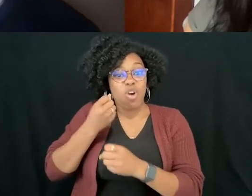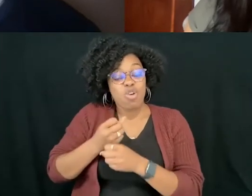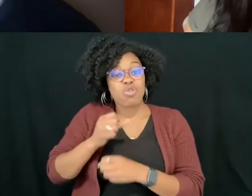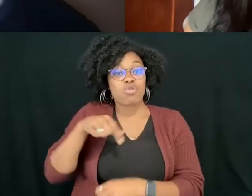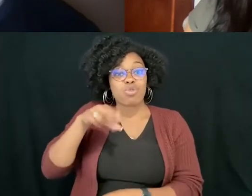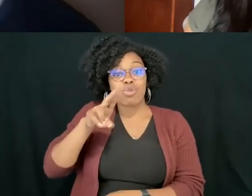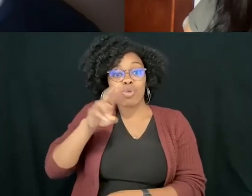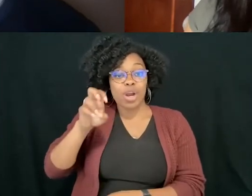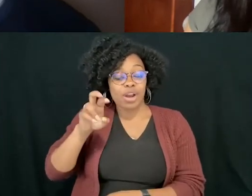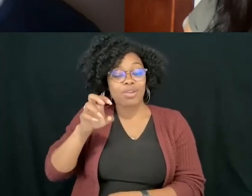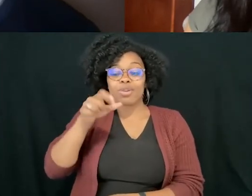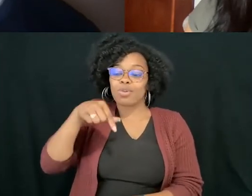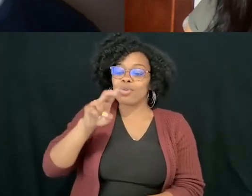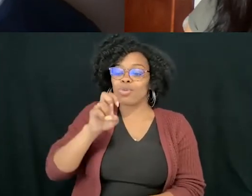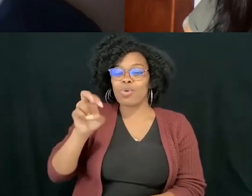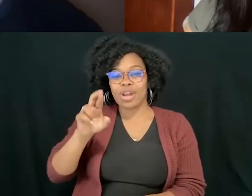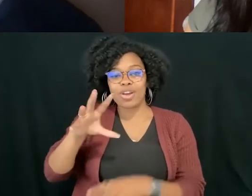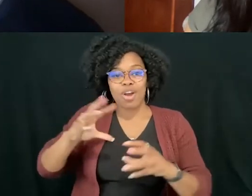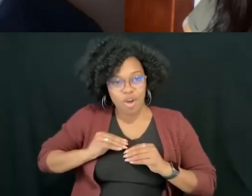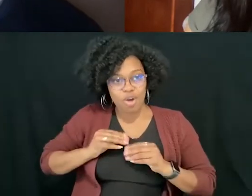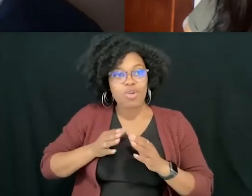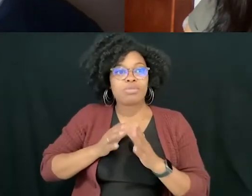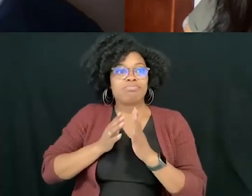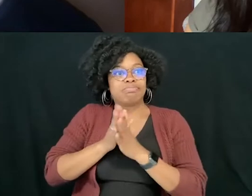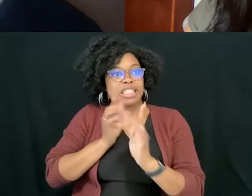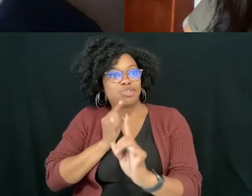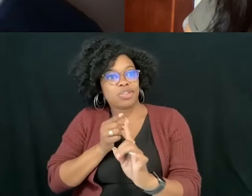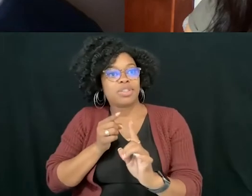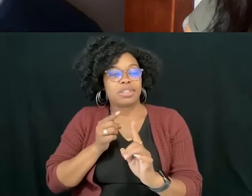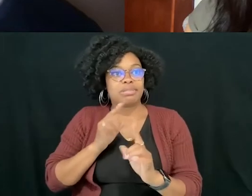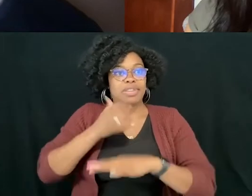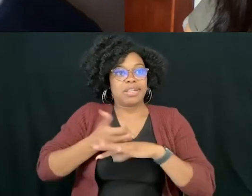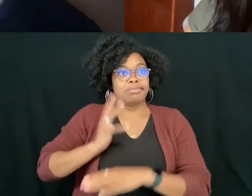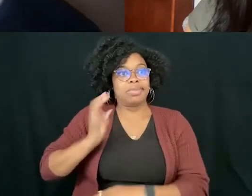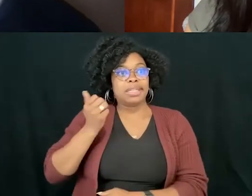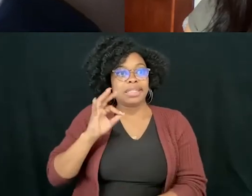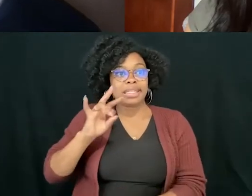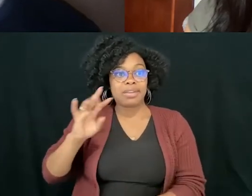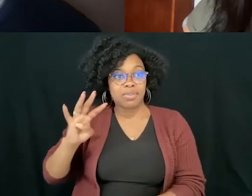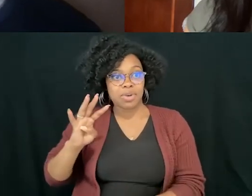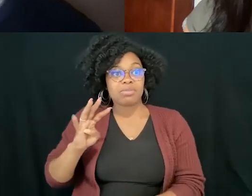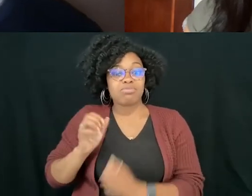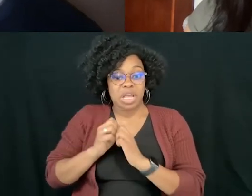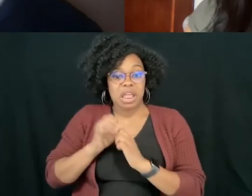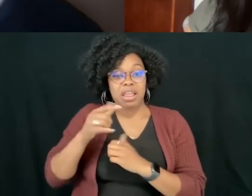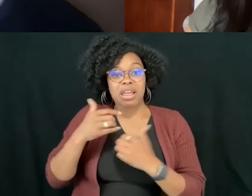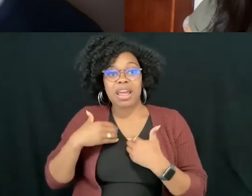founded in 1974. Together with their non-profit programming arm, Karis Circles, they exist to